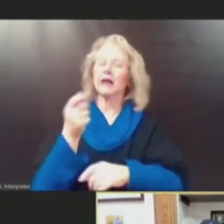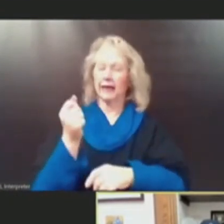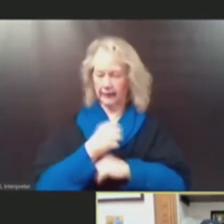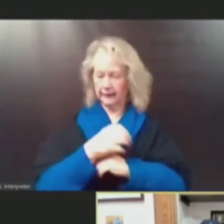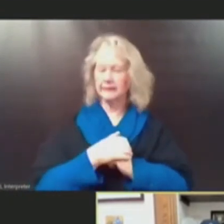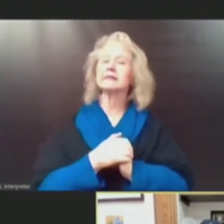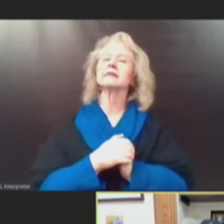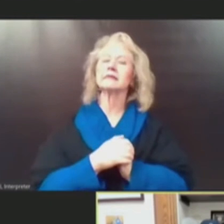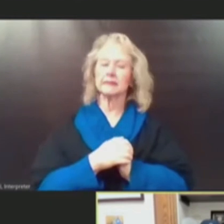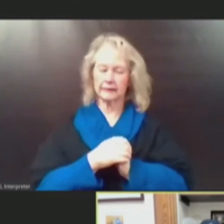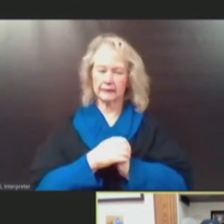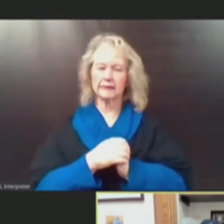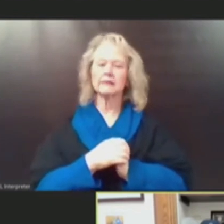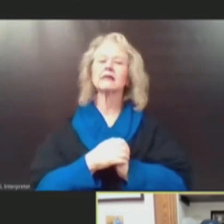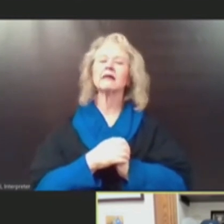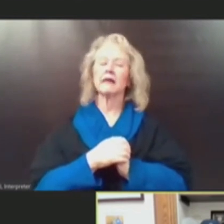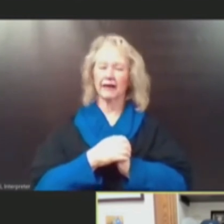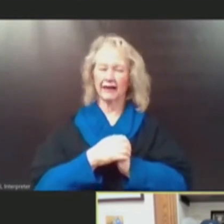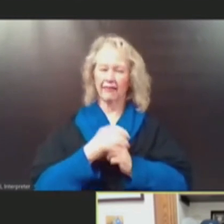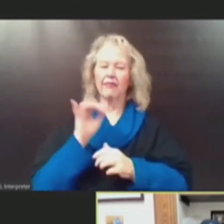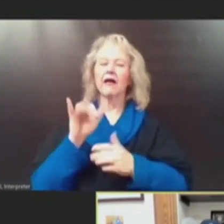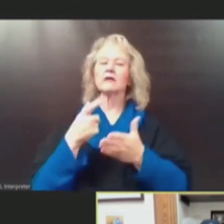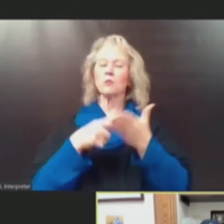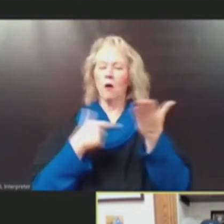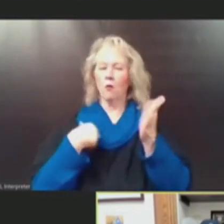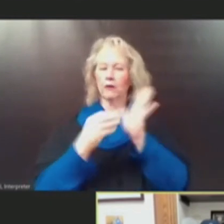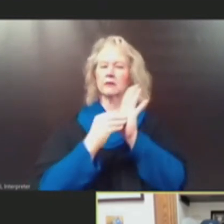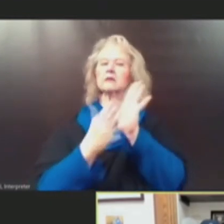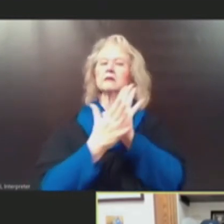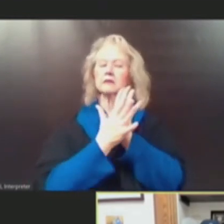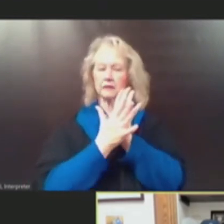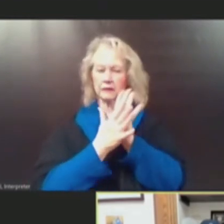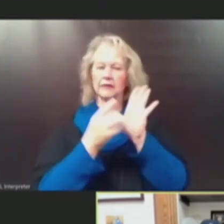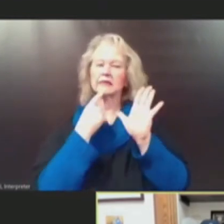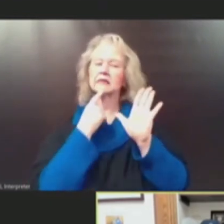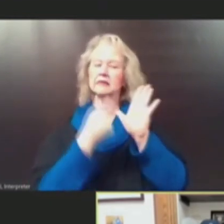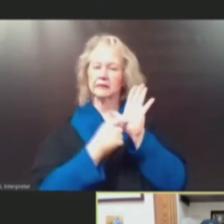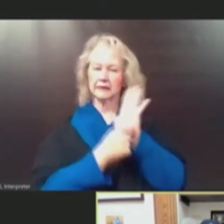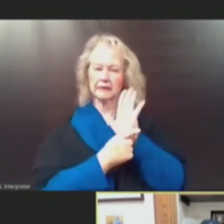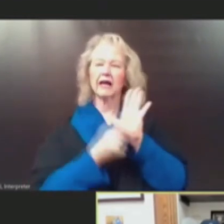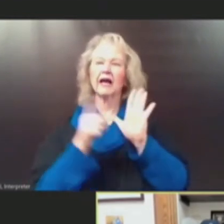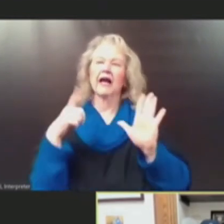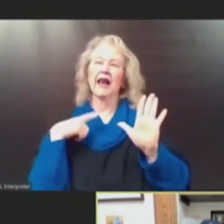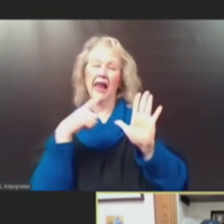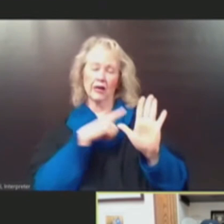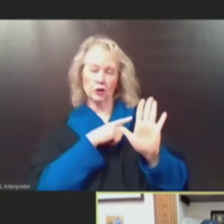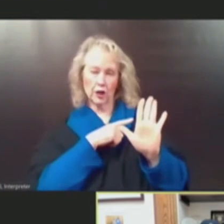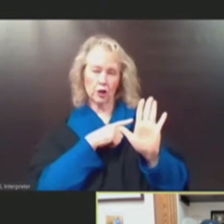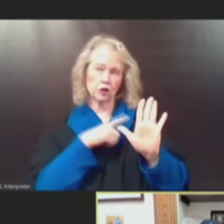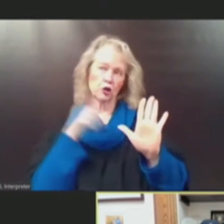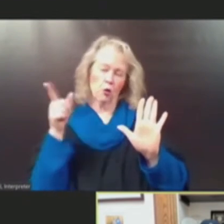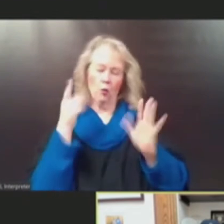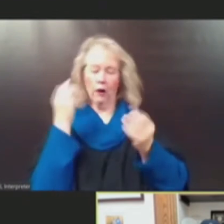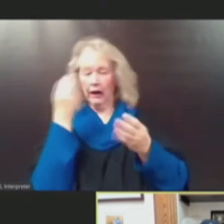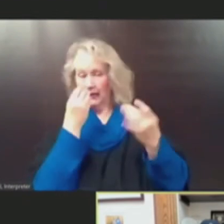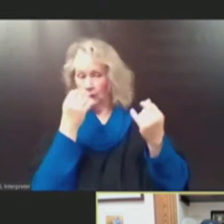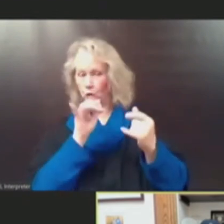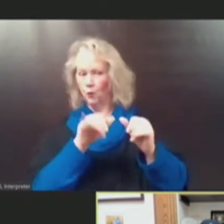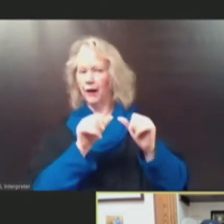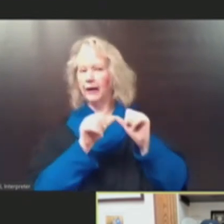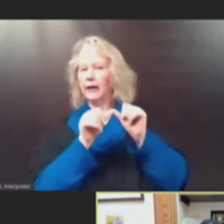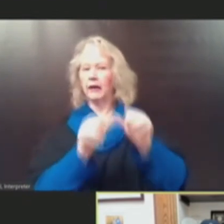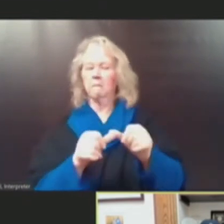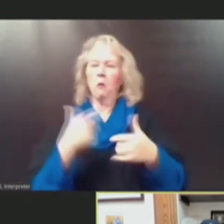reflective as it is in our current order. The legislature will be looking to consider. Obviously, we're not going to